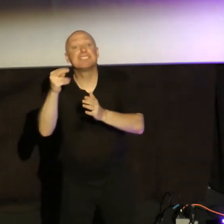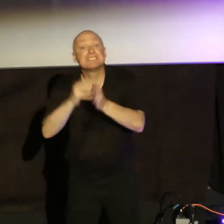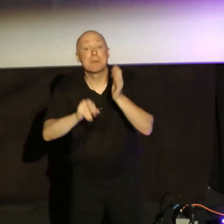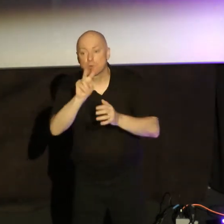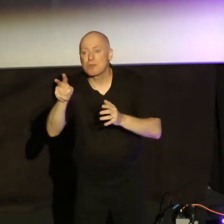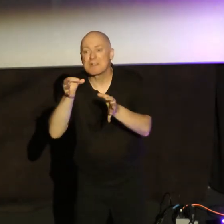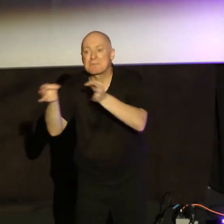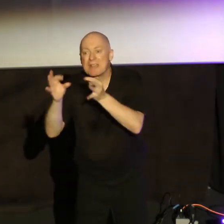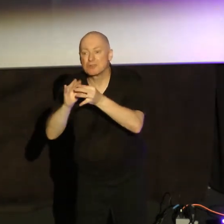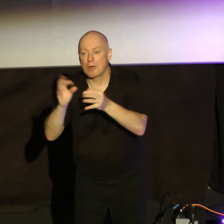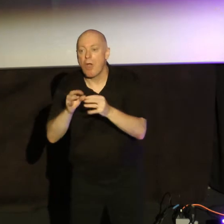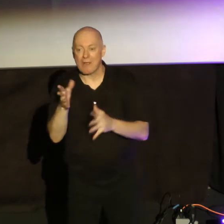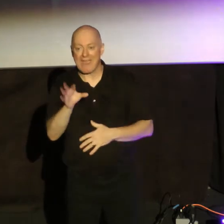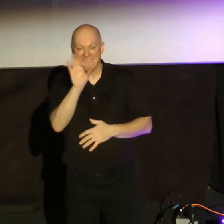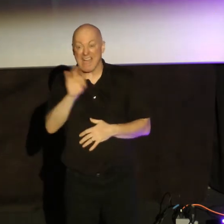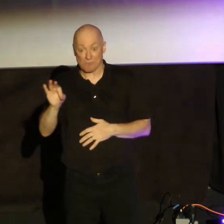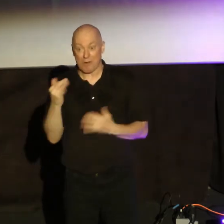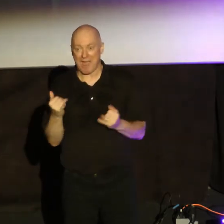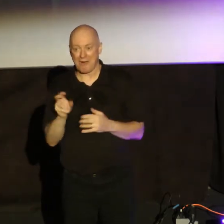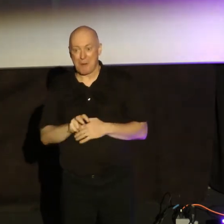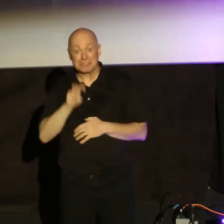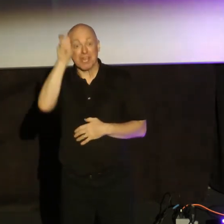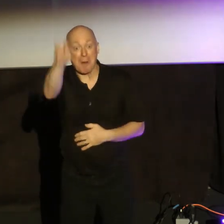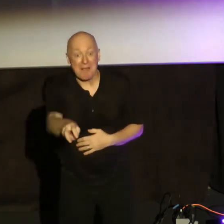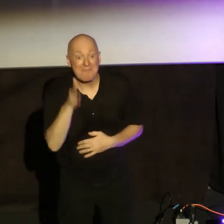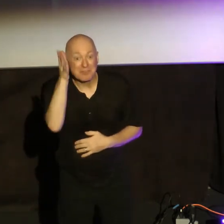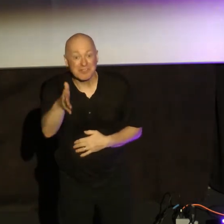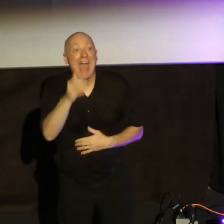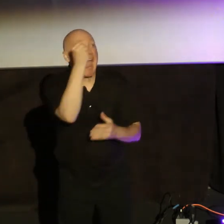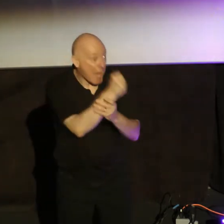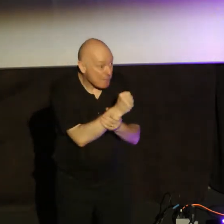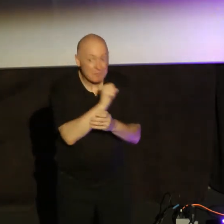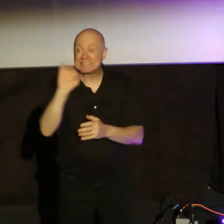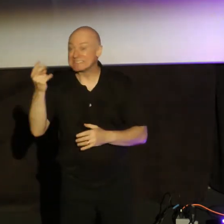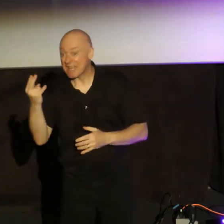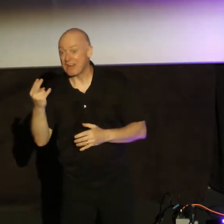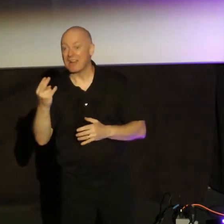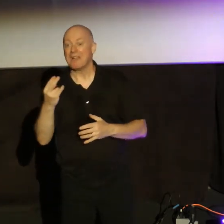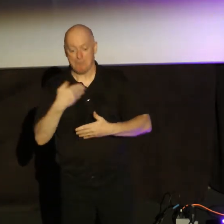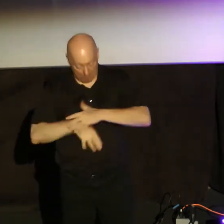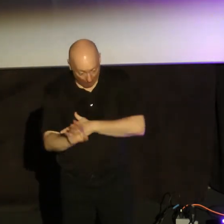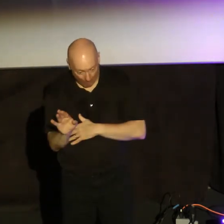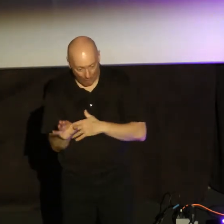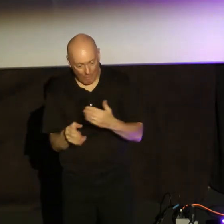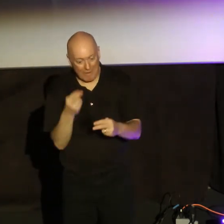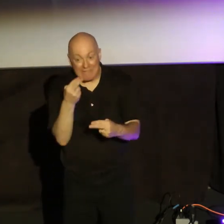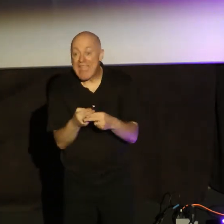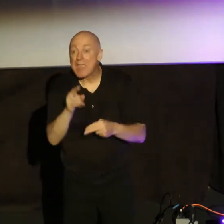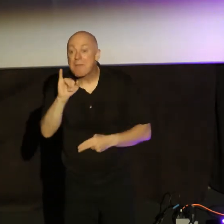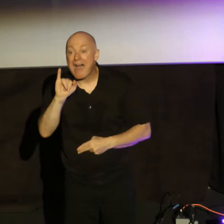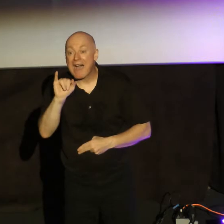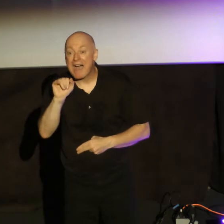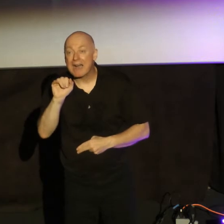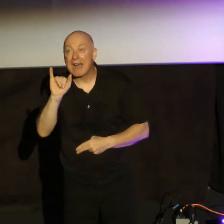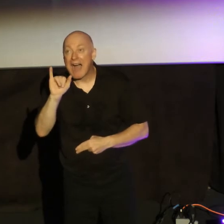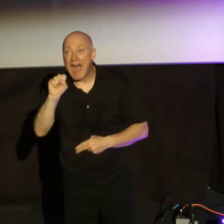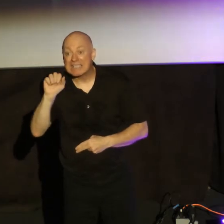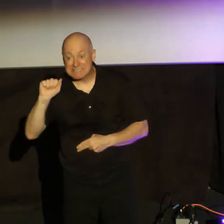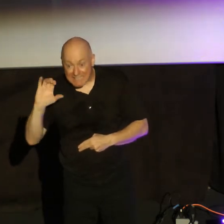So, fast forward, and Abraham and Sarah have a kid, and his name is Isaac, and God